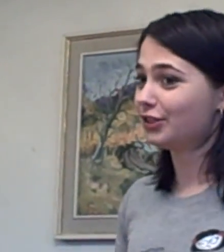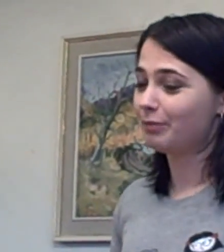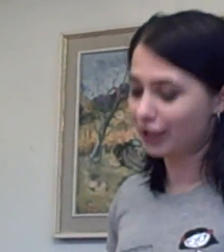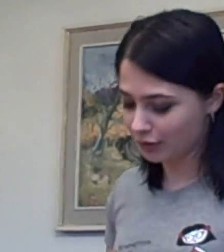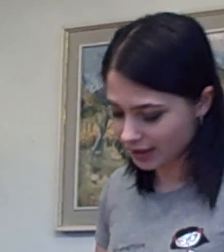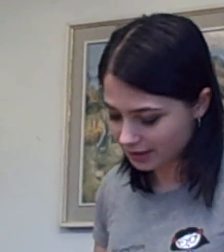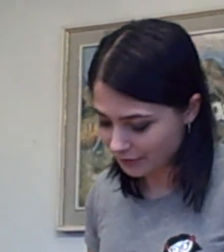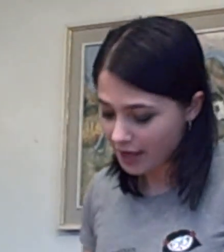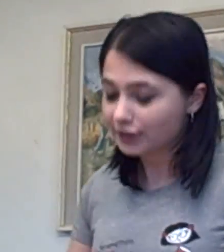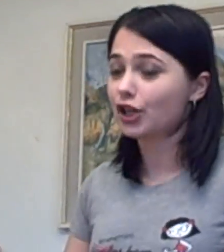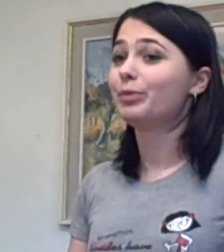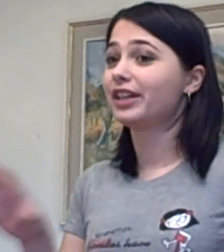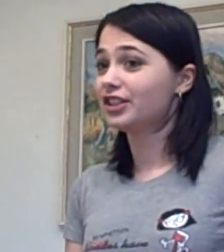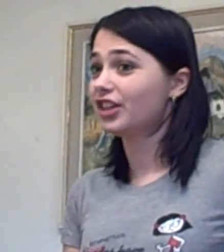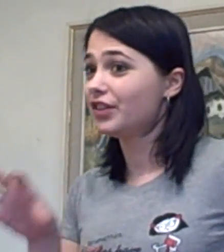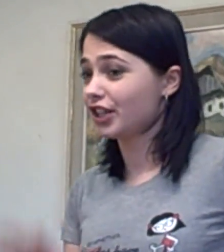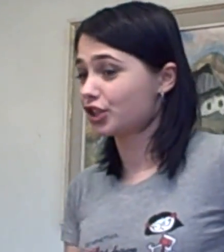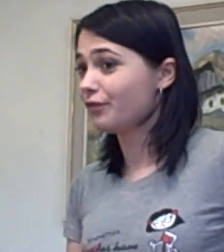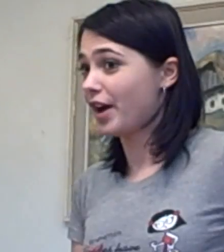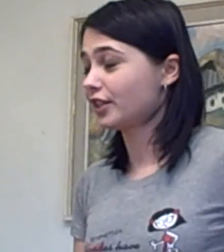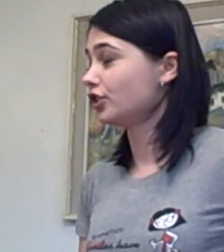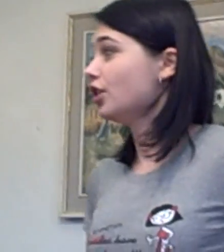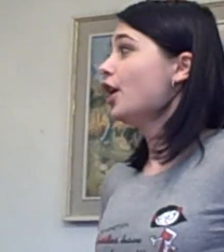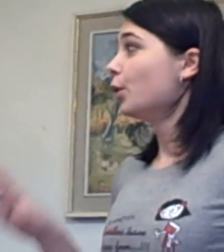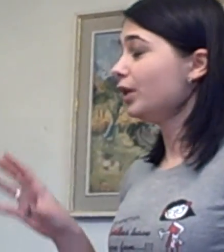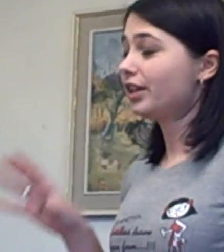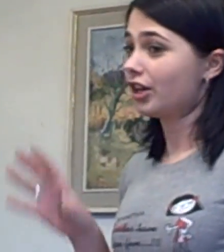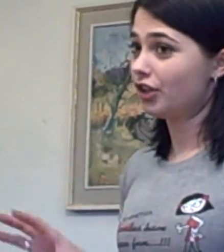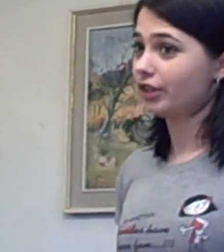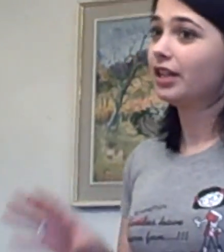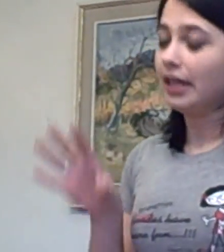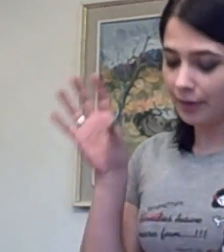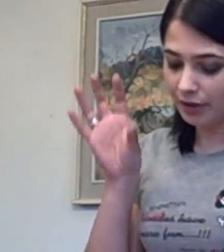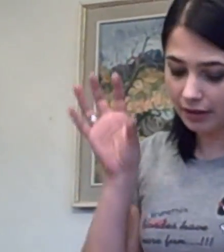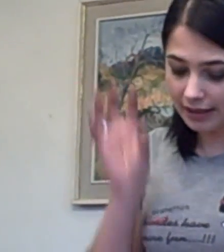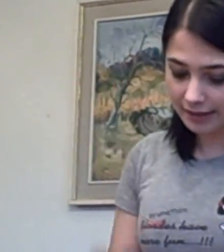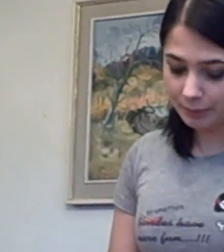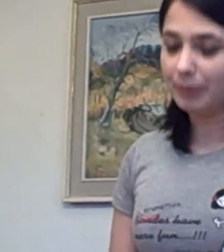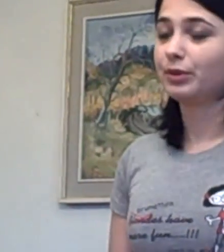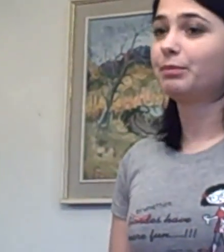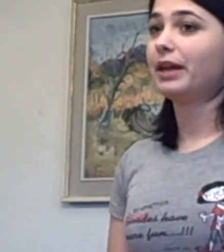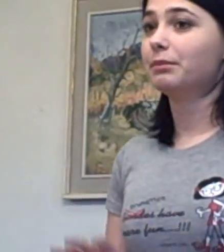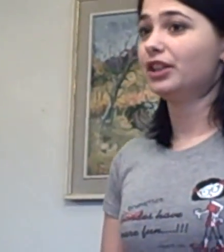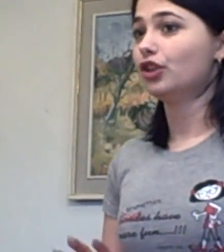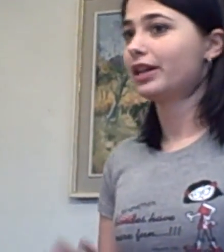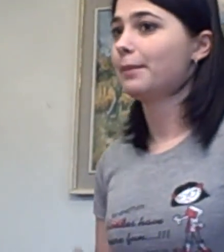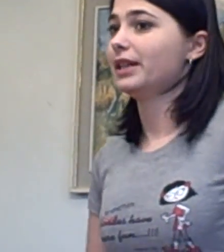not make you addictive. So, because of the addiction factor, we cannot let people spend money on gambling.